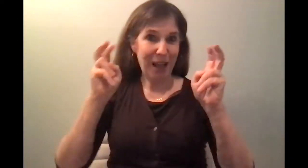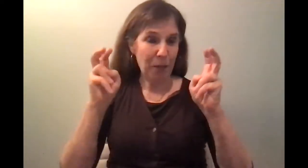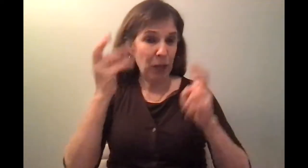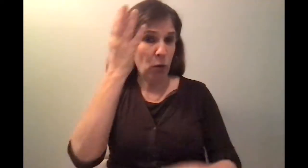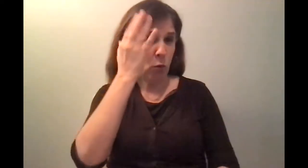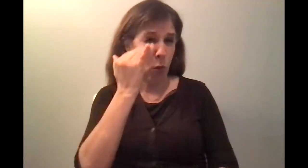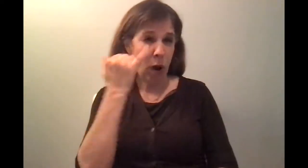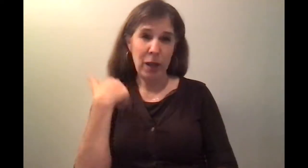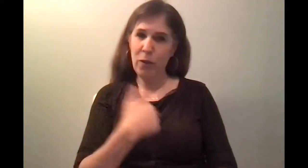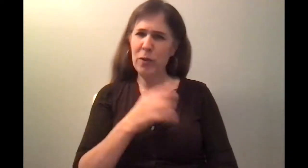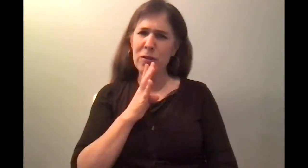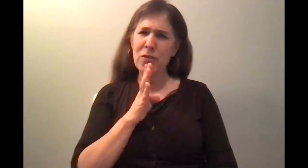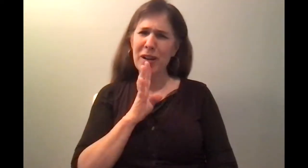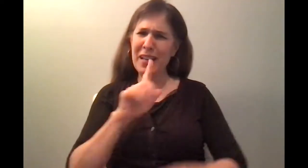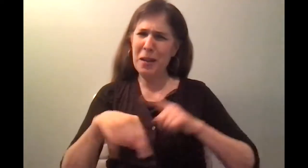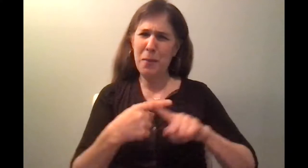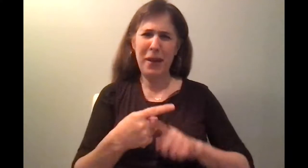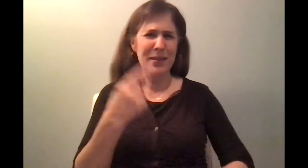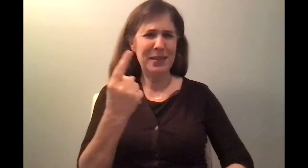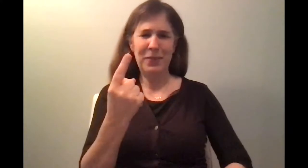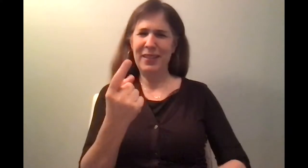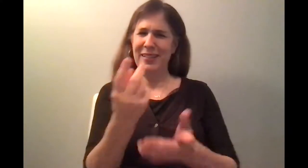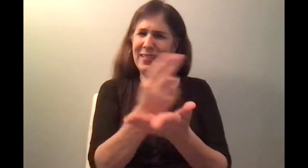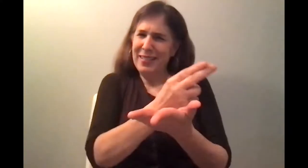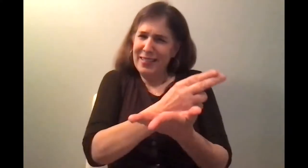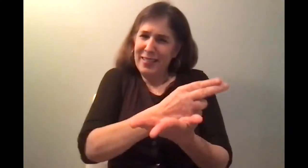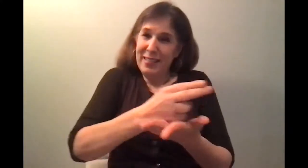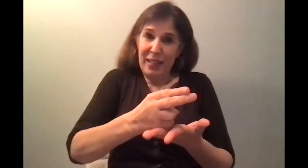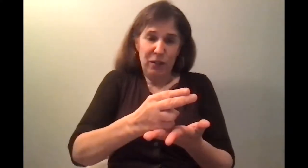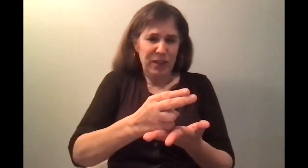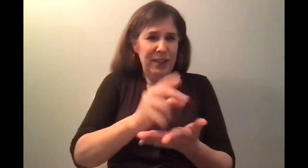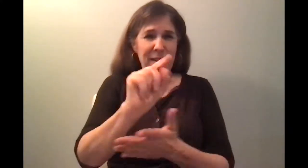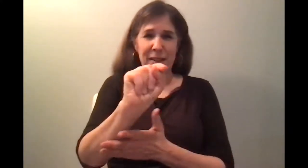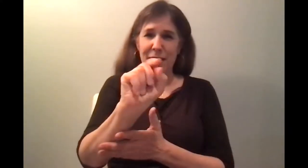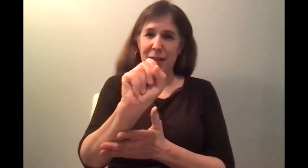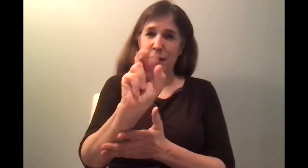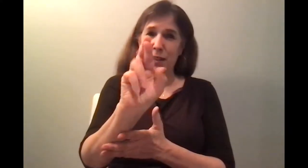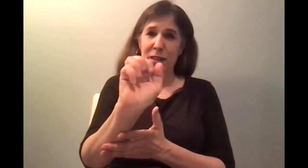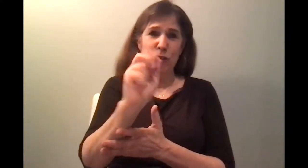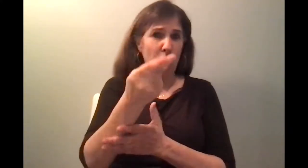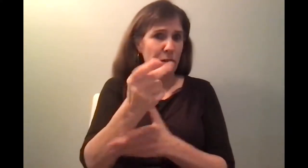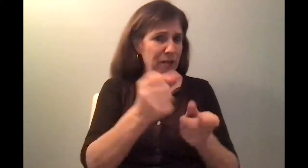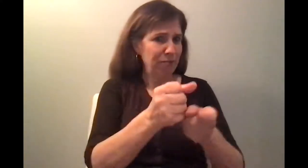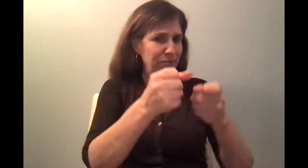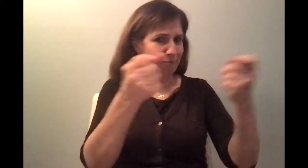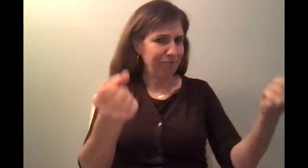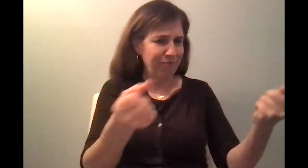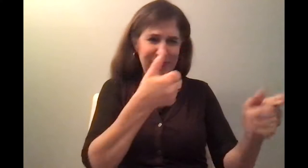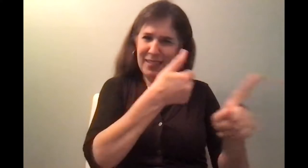the words themselves, what the Torah tells us, without understanding what the Torah is. We have to understand it's sacred before we just delve into it as if it's just